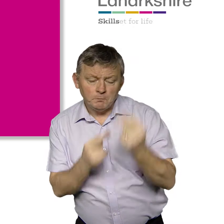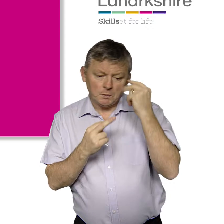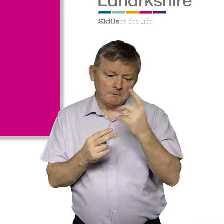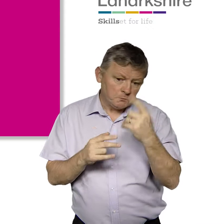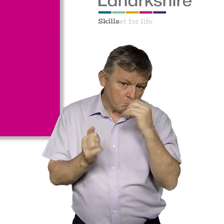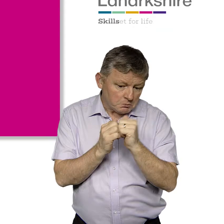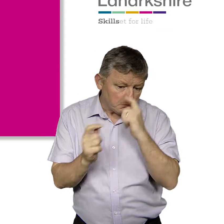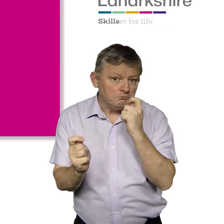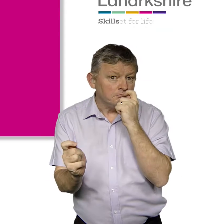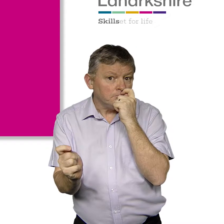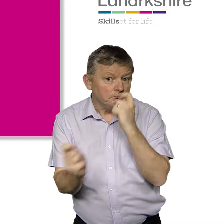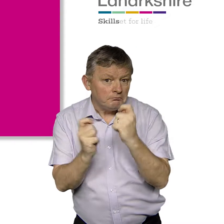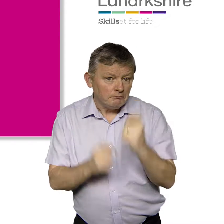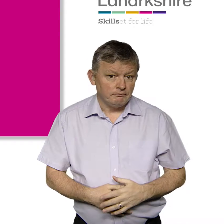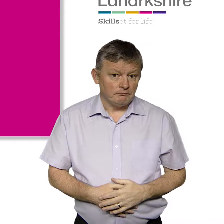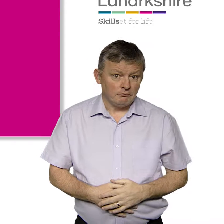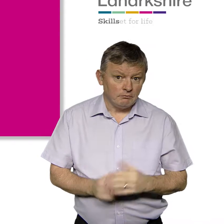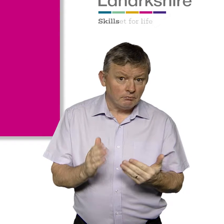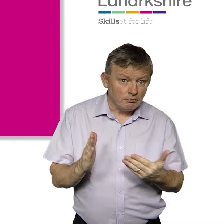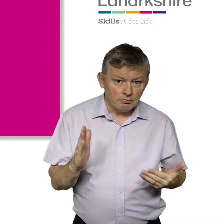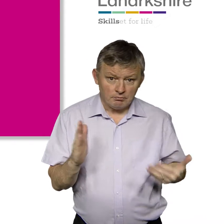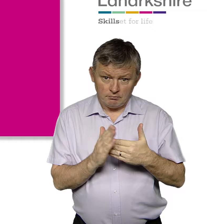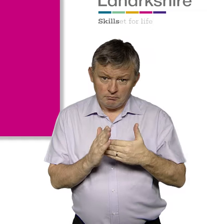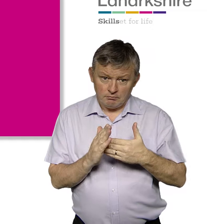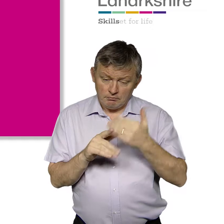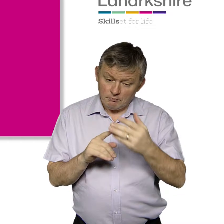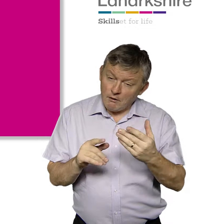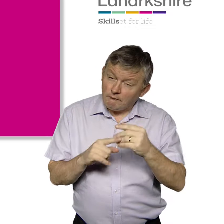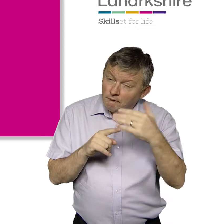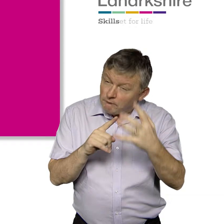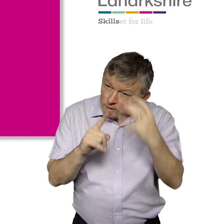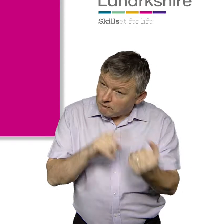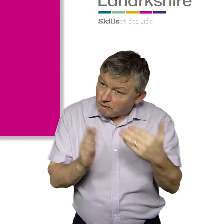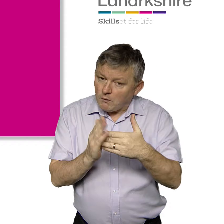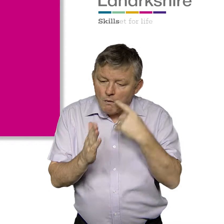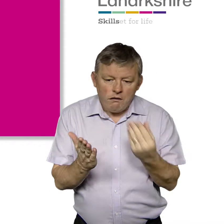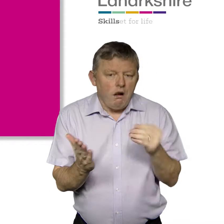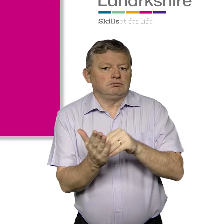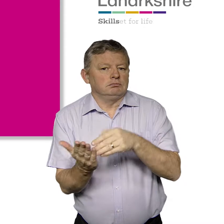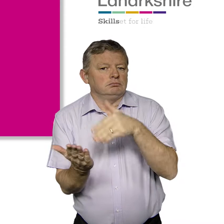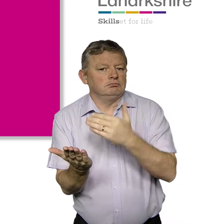reviewed and amended as appropriate. Additional actions towards other long-term goals may also be added.